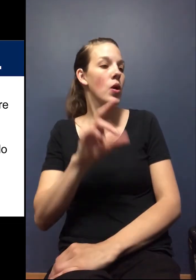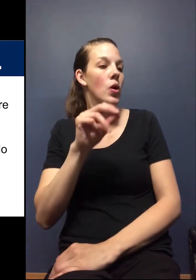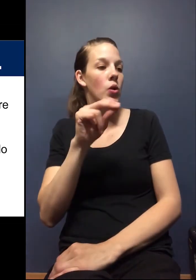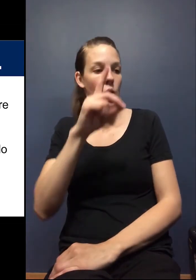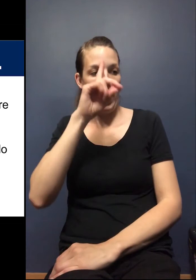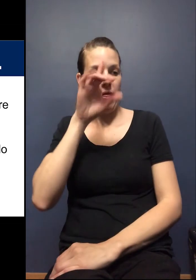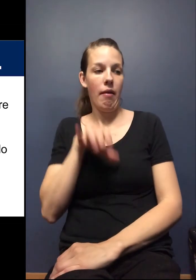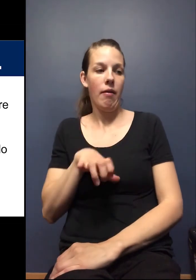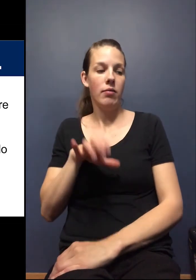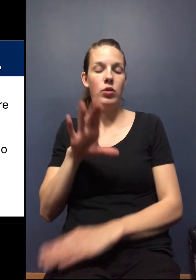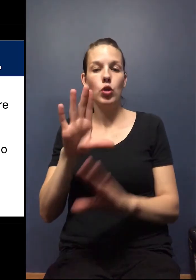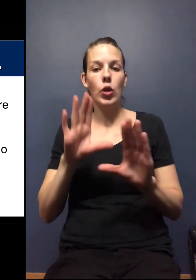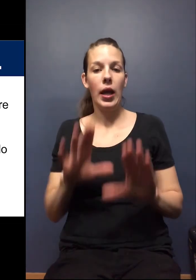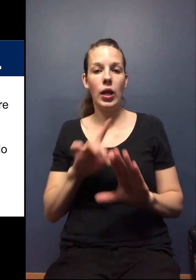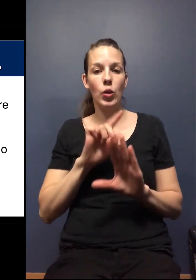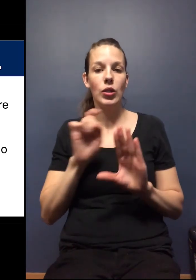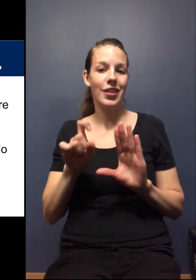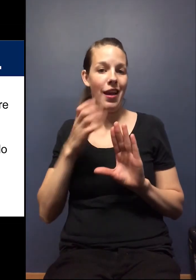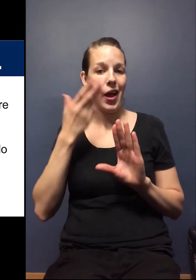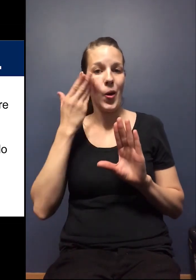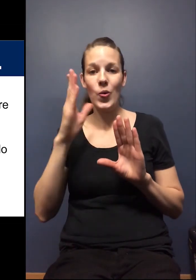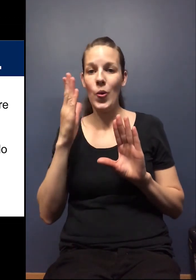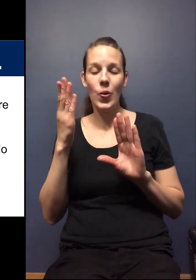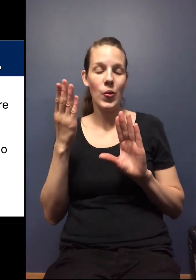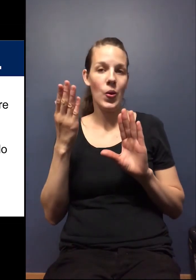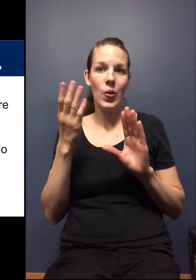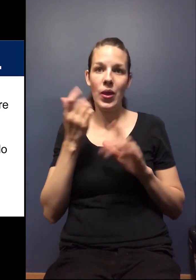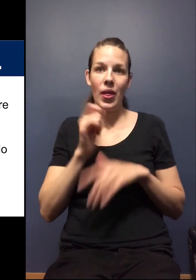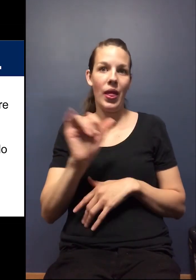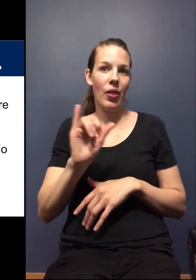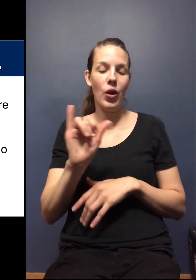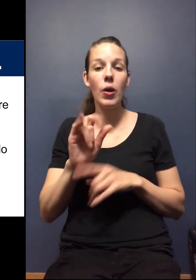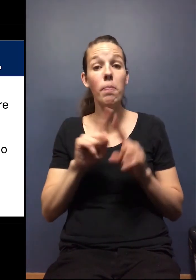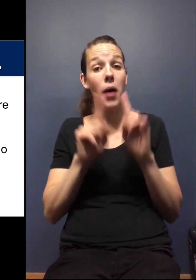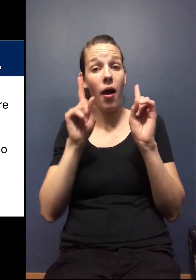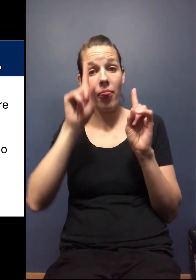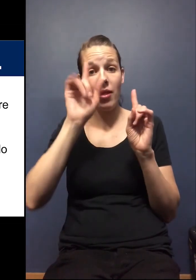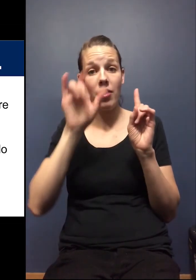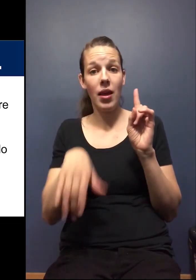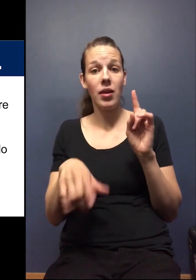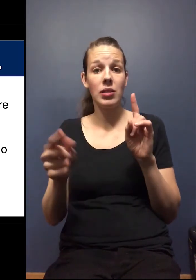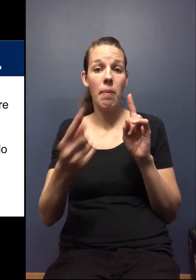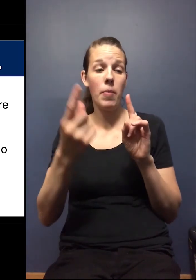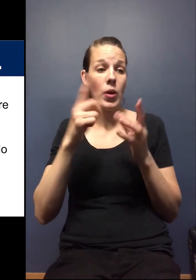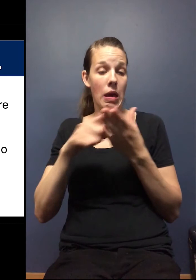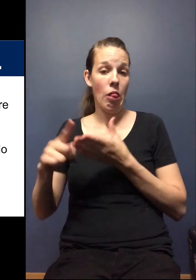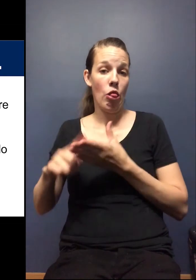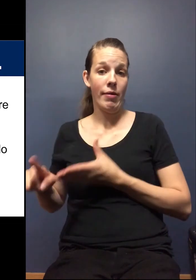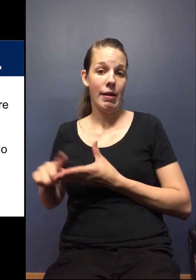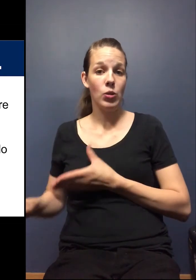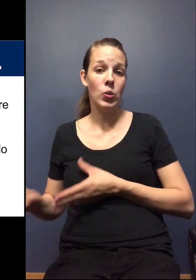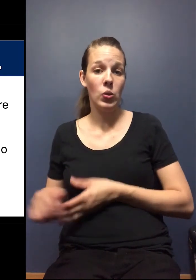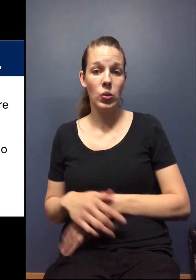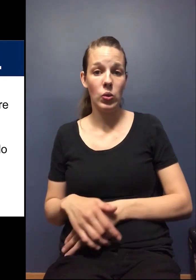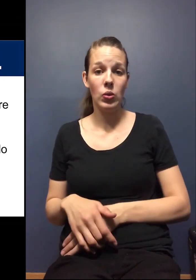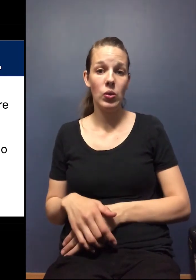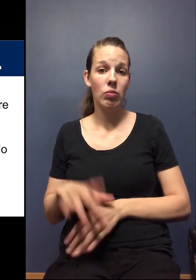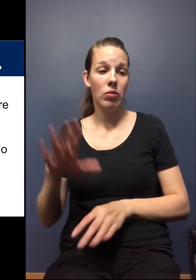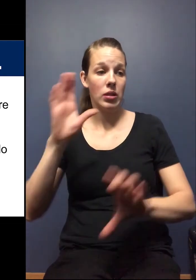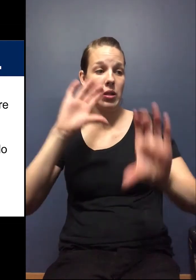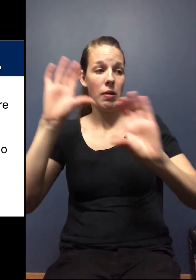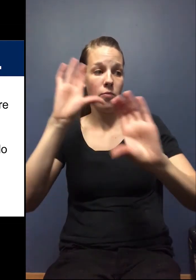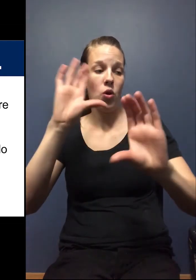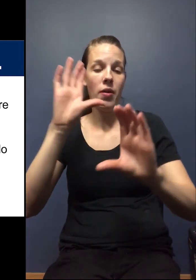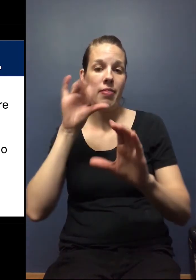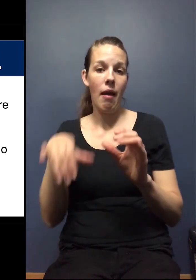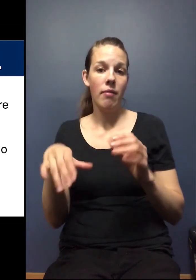I think this is a, this is a great question. I don't know of one either. Um, but I think it's something that we can look into and explore